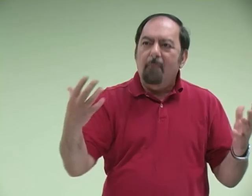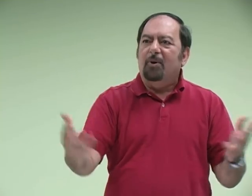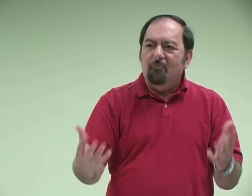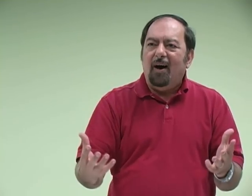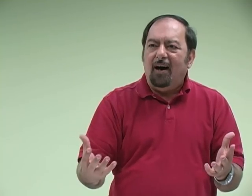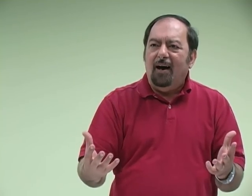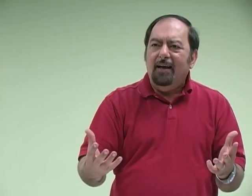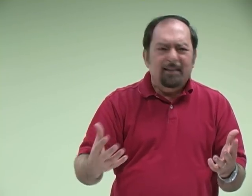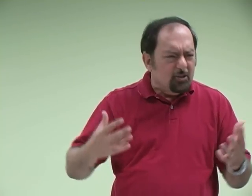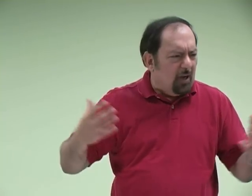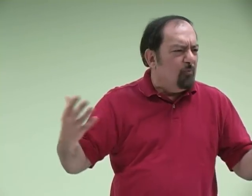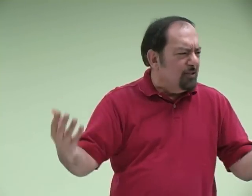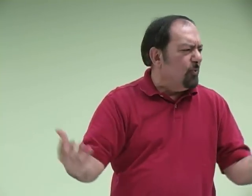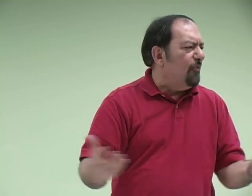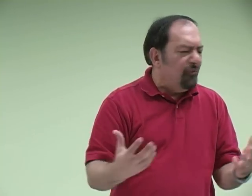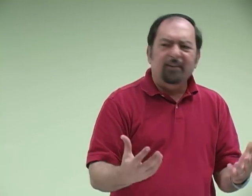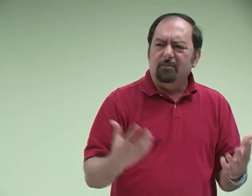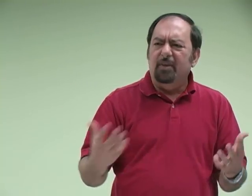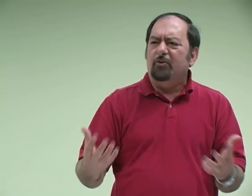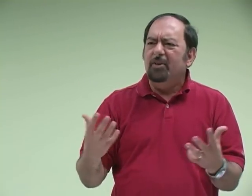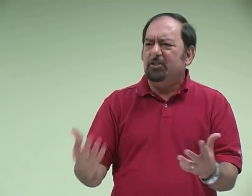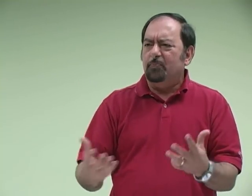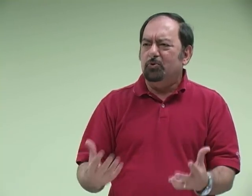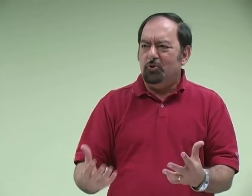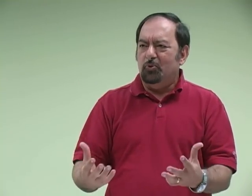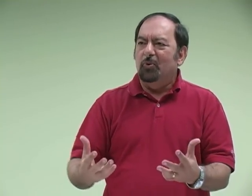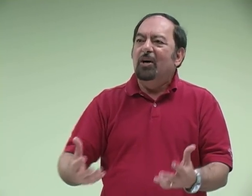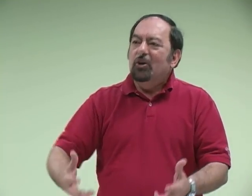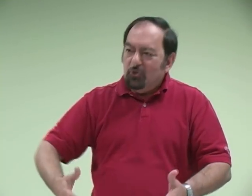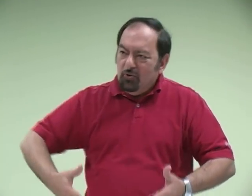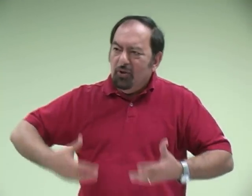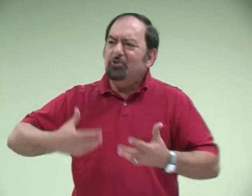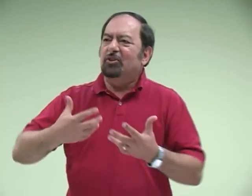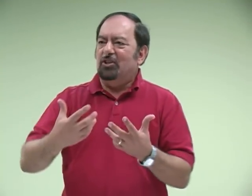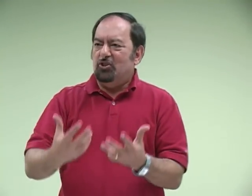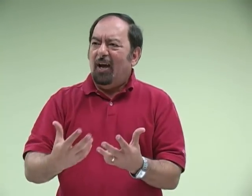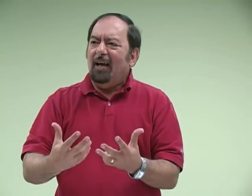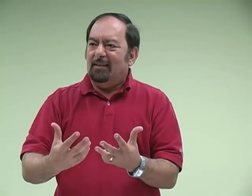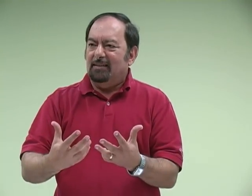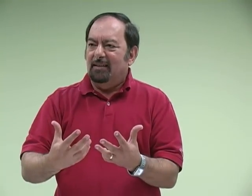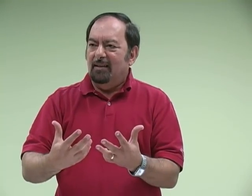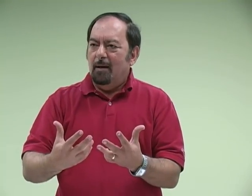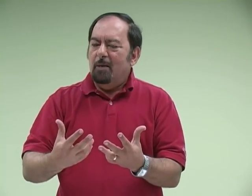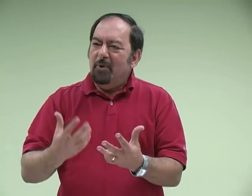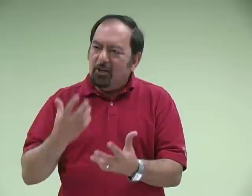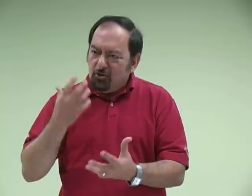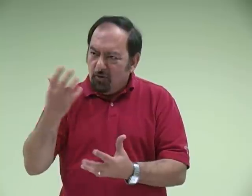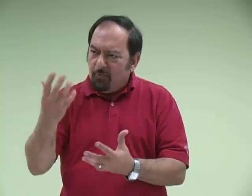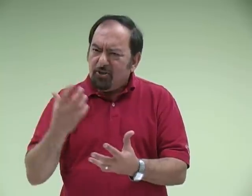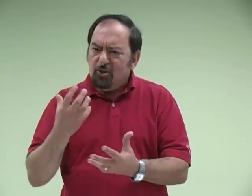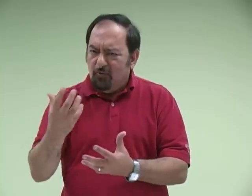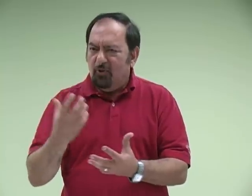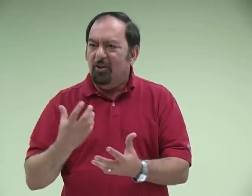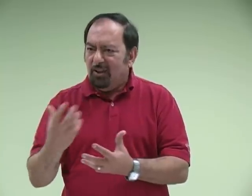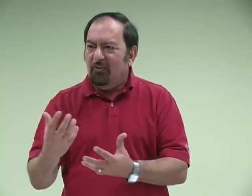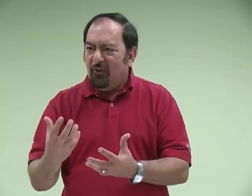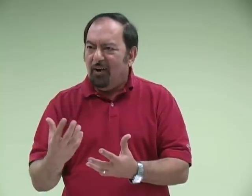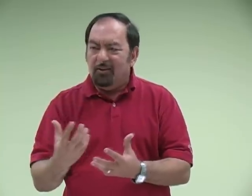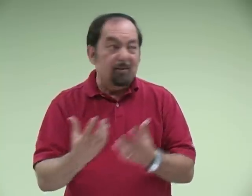apple of my eye. That's what a father and mother really are supposed to do. To nurture that child. Because your impression of your earthly father